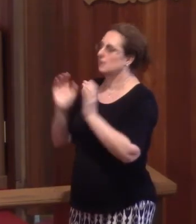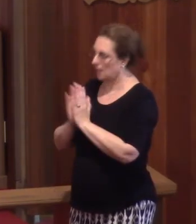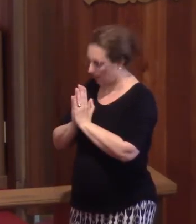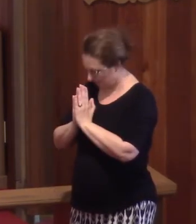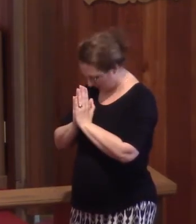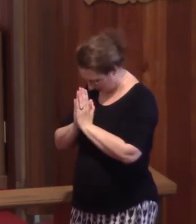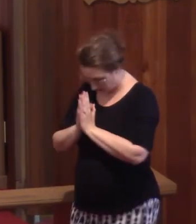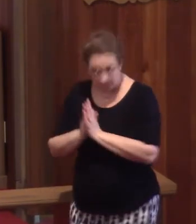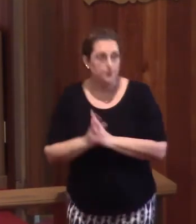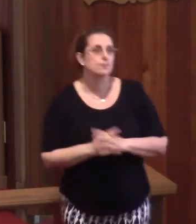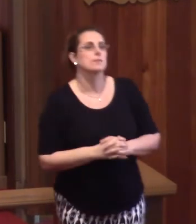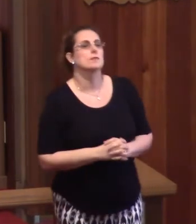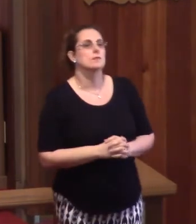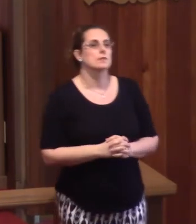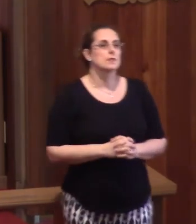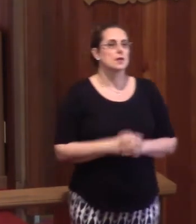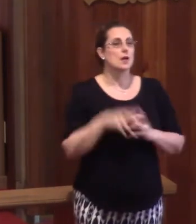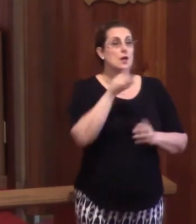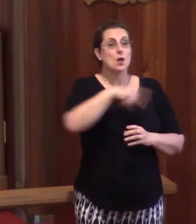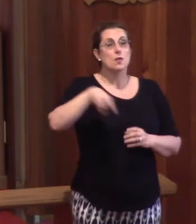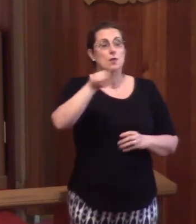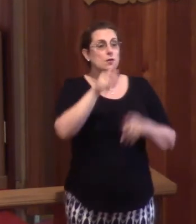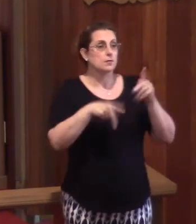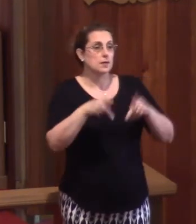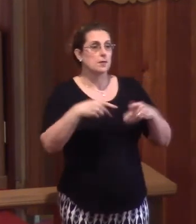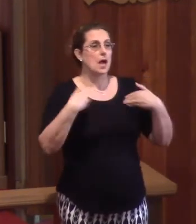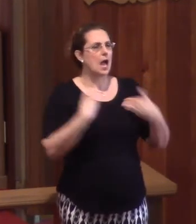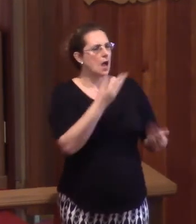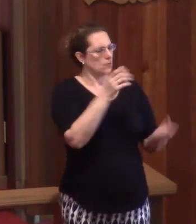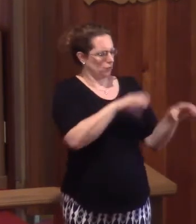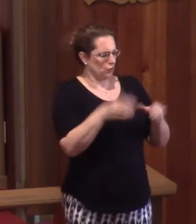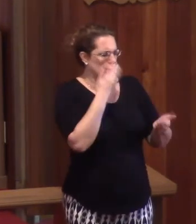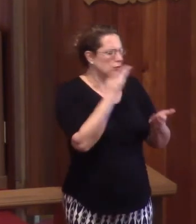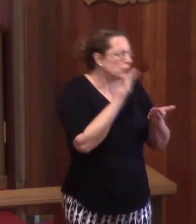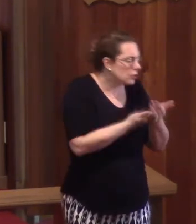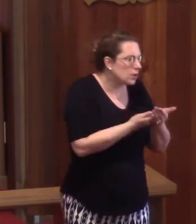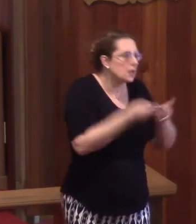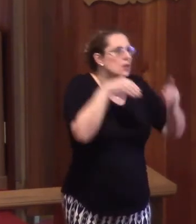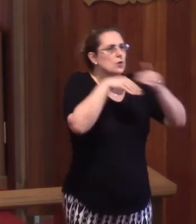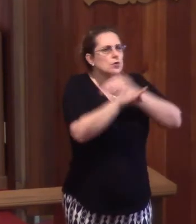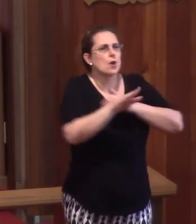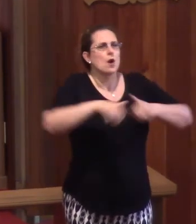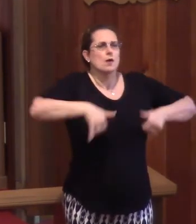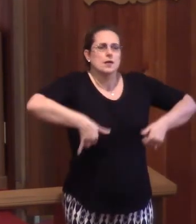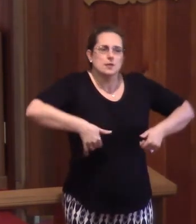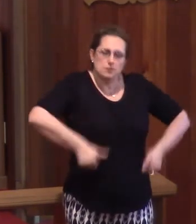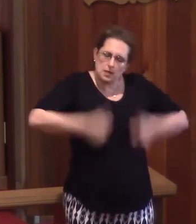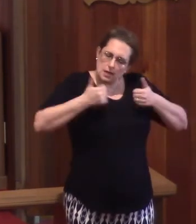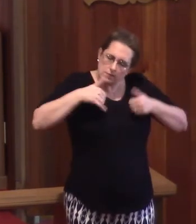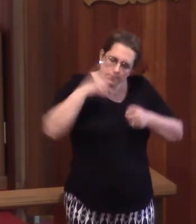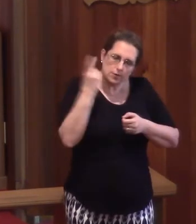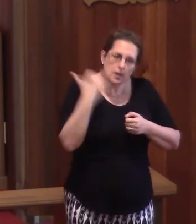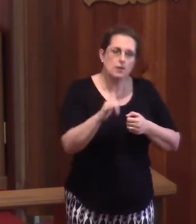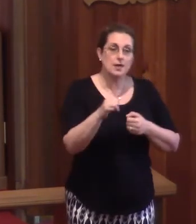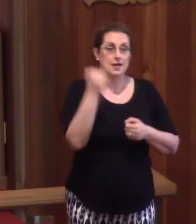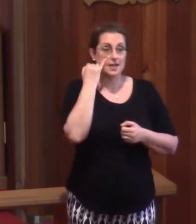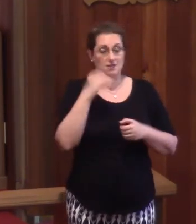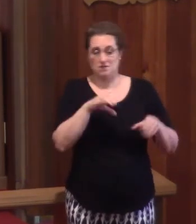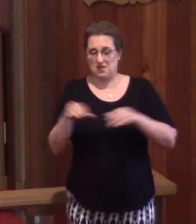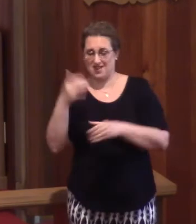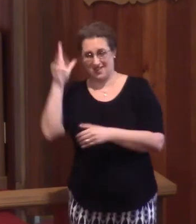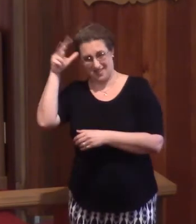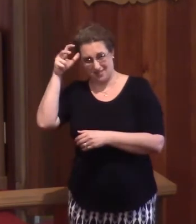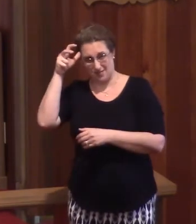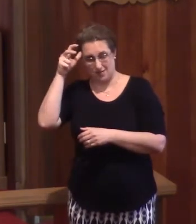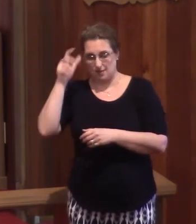Amen. And those who have done good will enter into eternal life, And those who have